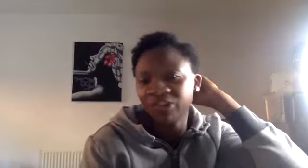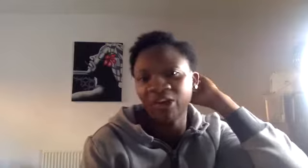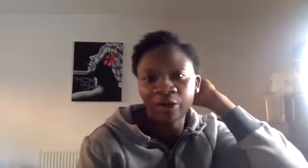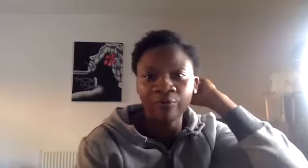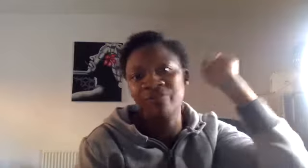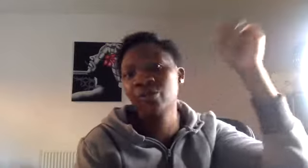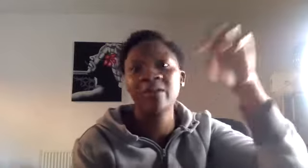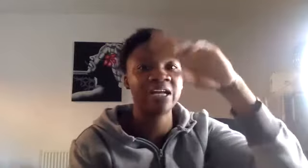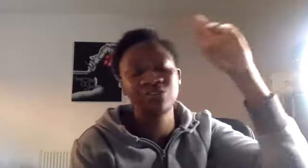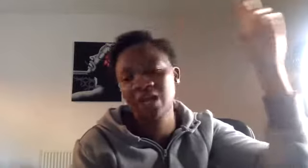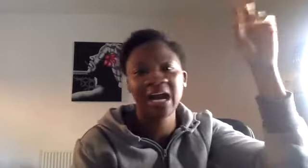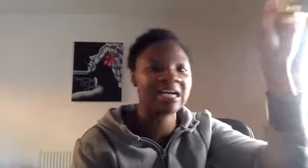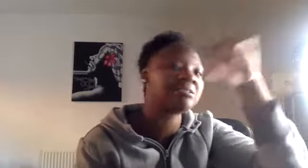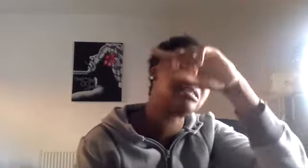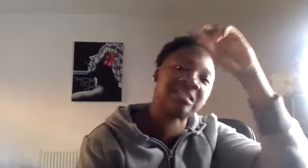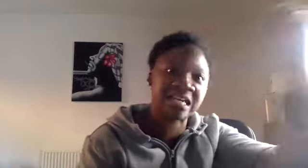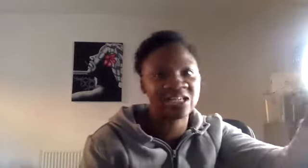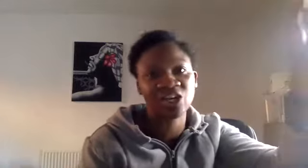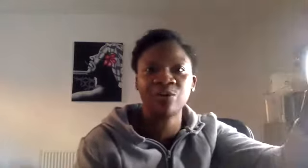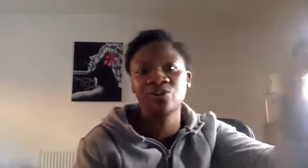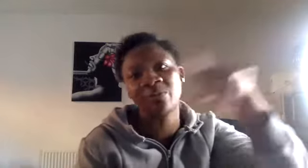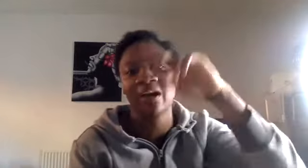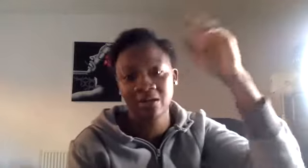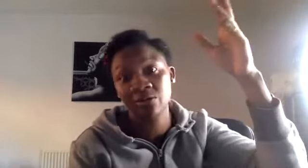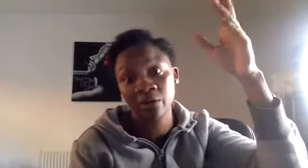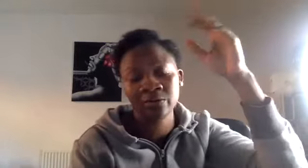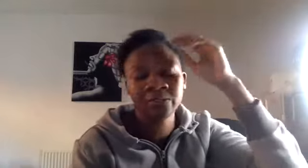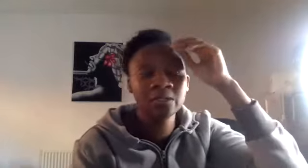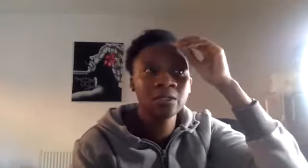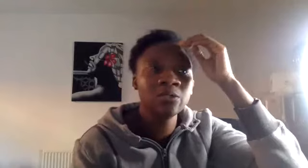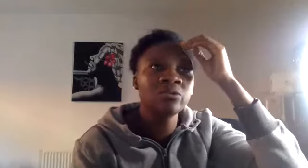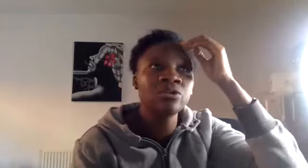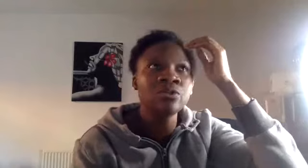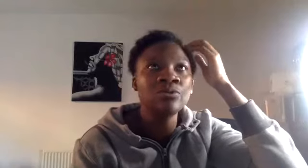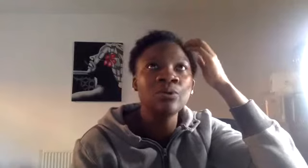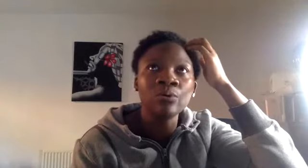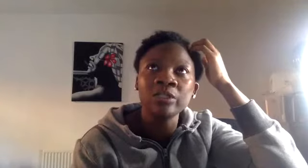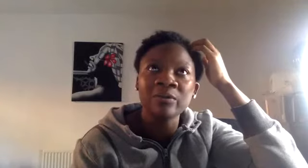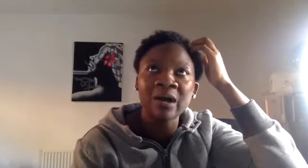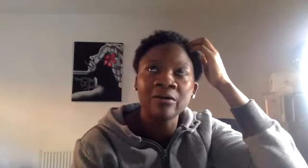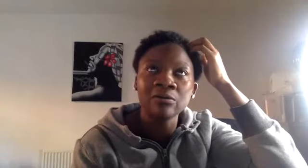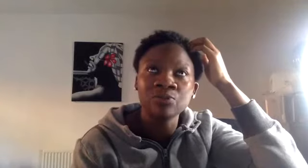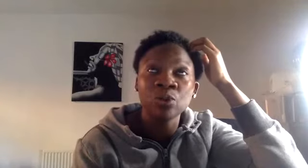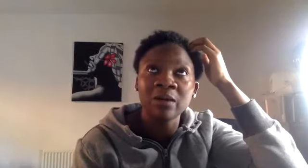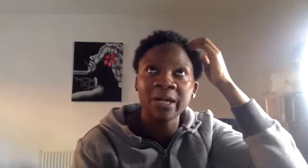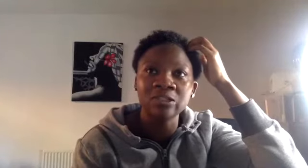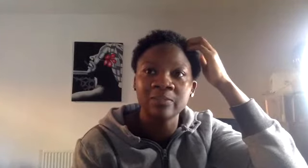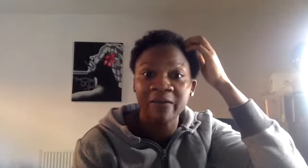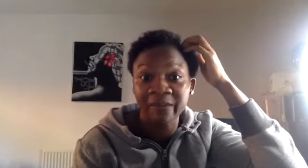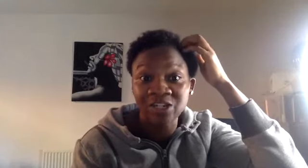ago on top of that injury that I had six years ago on top of that, you know? So I do talk to them about, talk to my patients about fascia